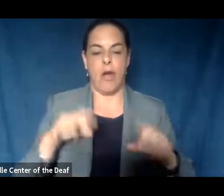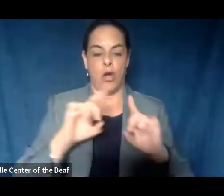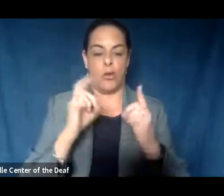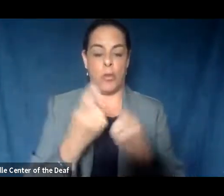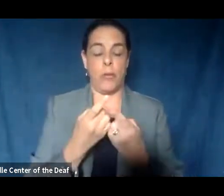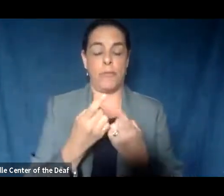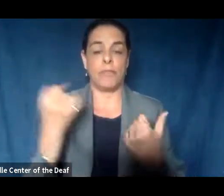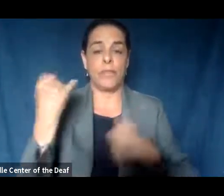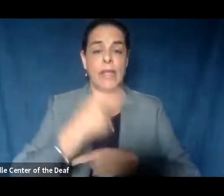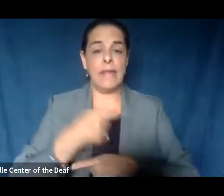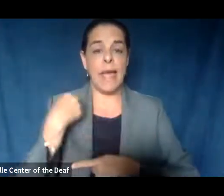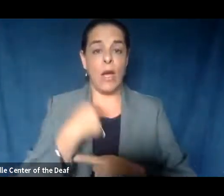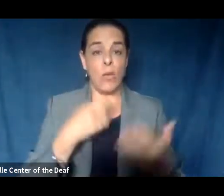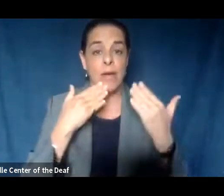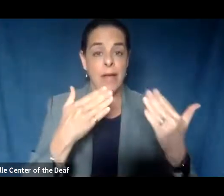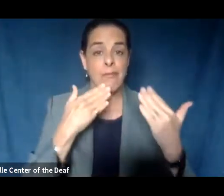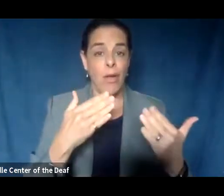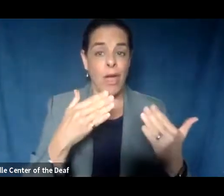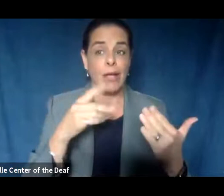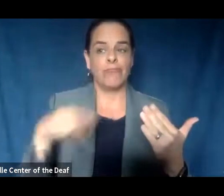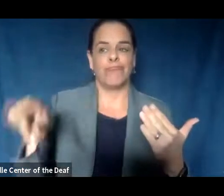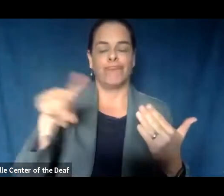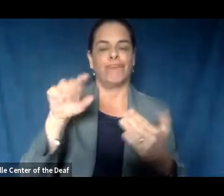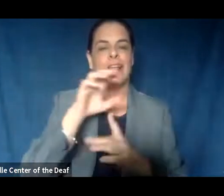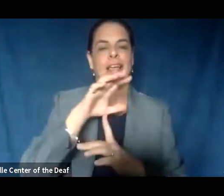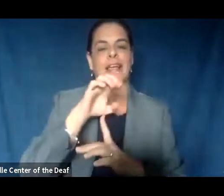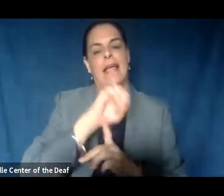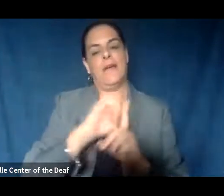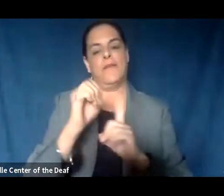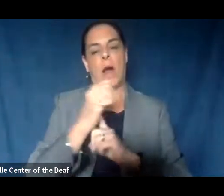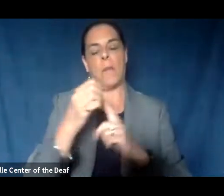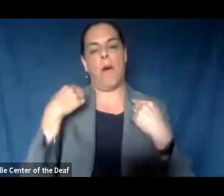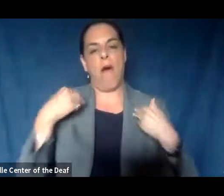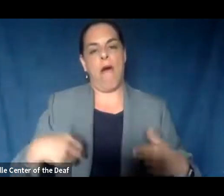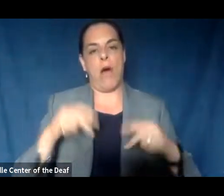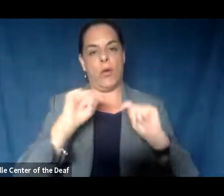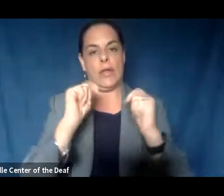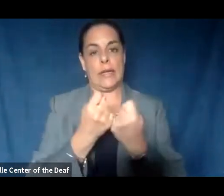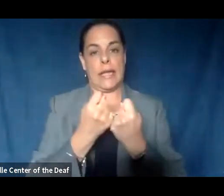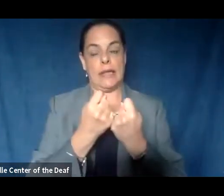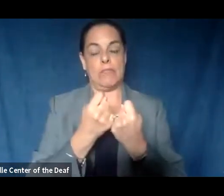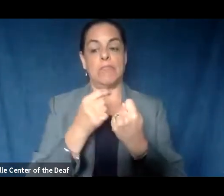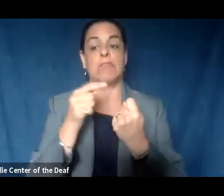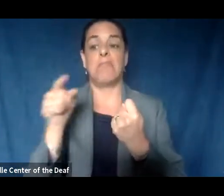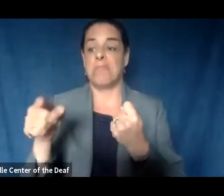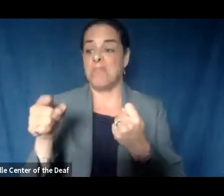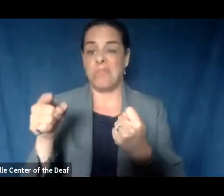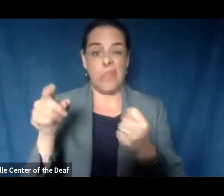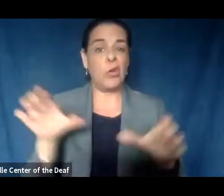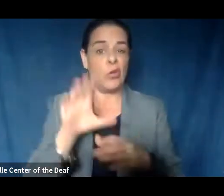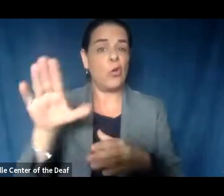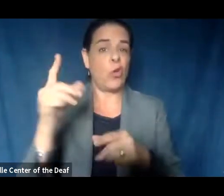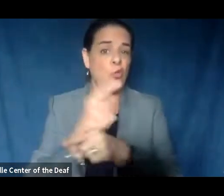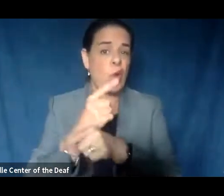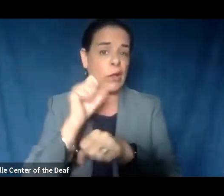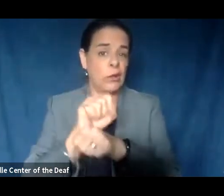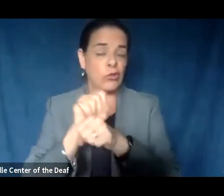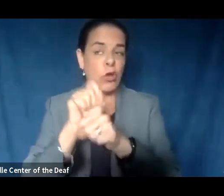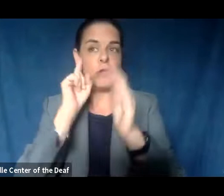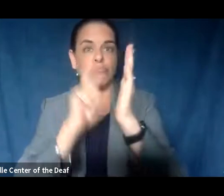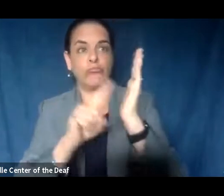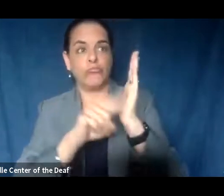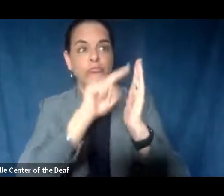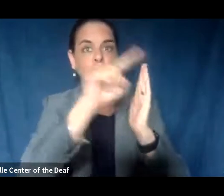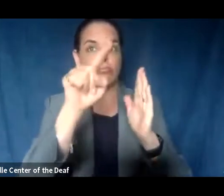today is for our environmental health team, who along with doing the standard part of their jobs, inspecting businesses that are permitted